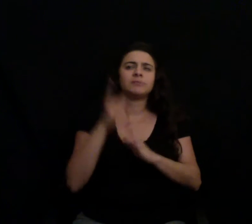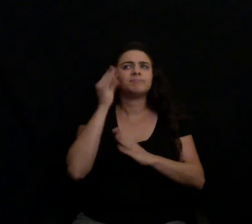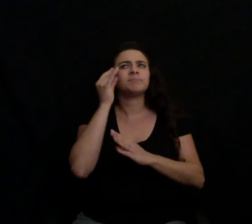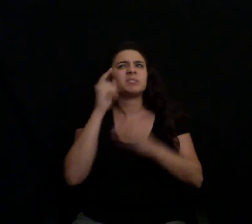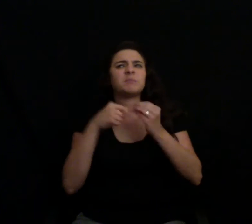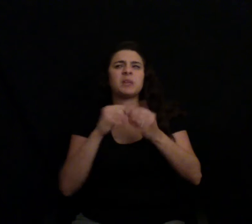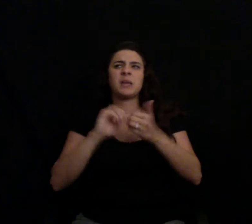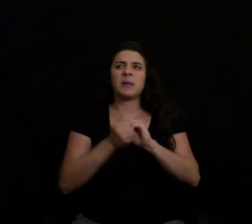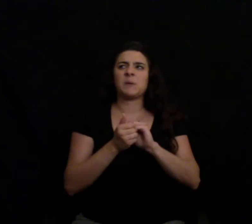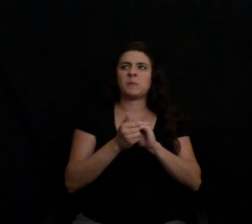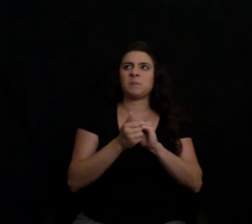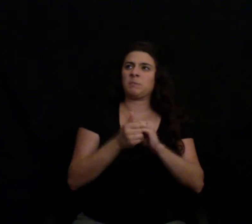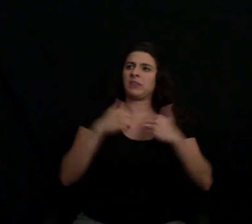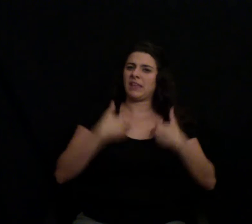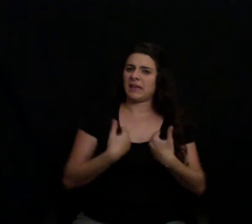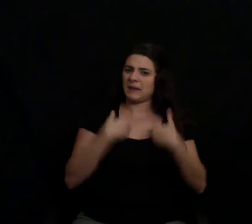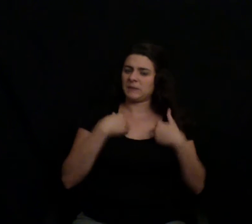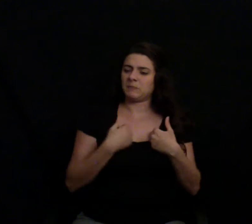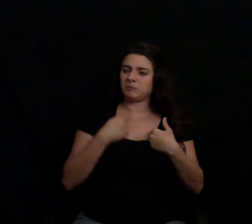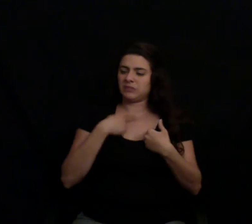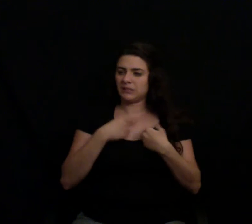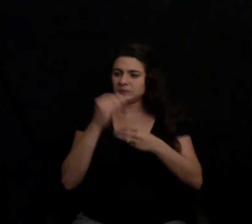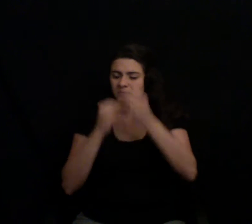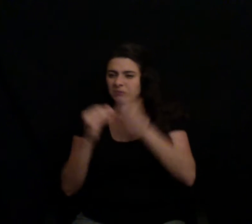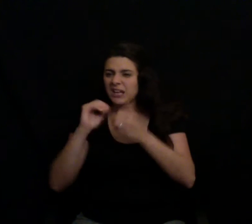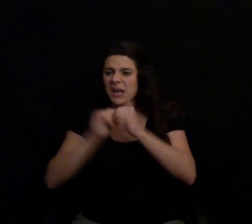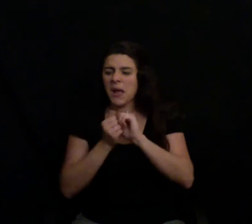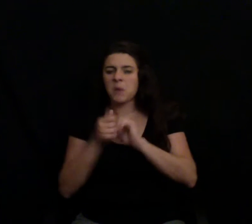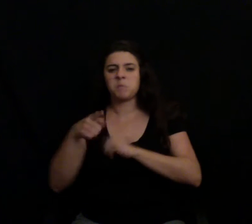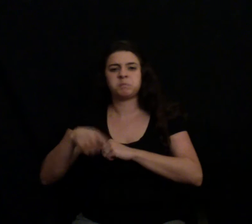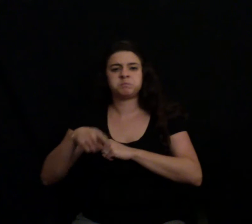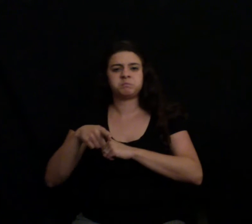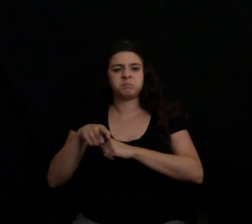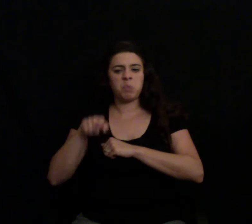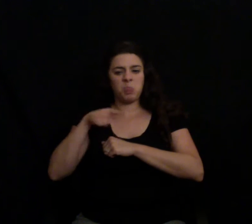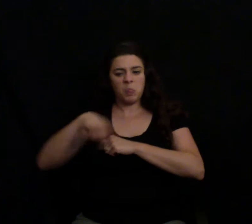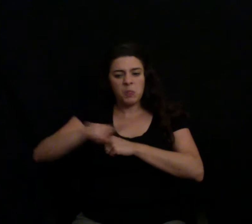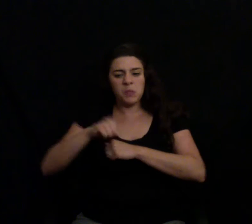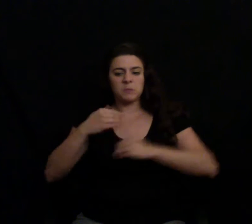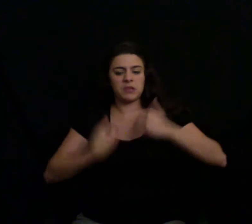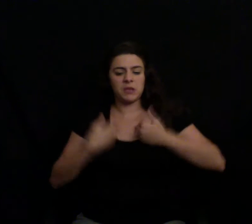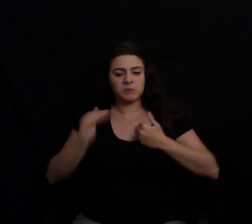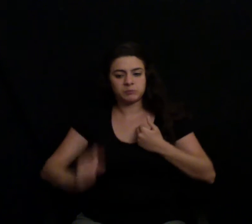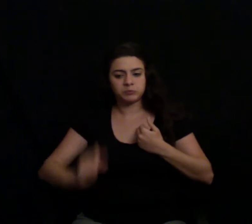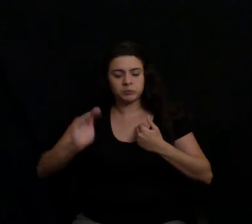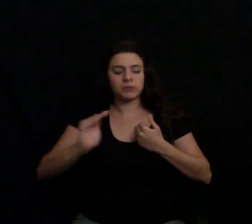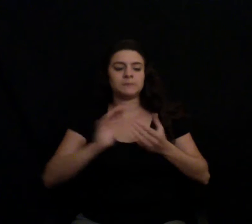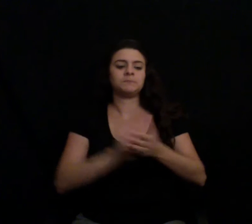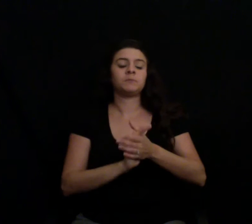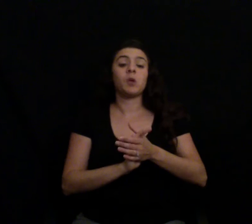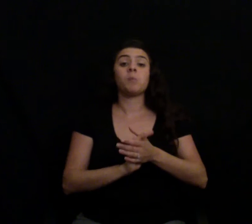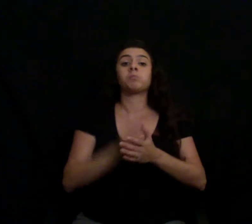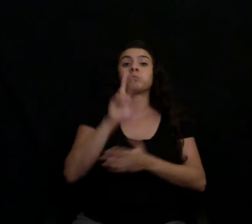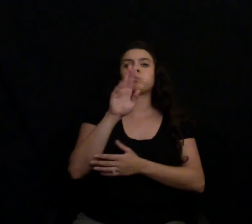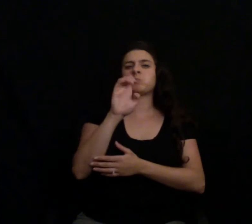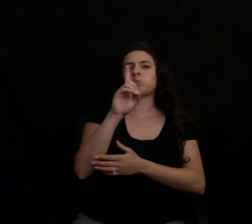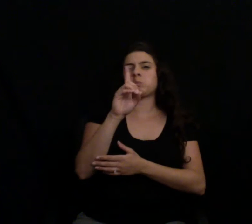And a lot of this had to do with various things that I saw bubble up across the many different communities I've read. And one story in particular